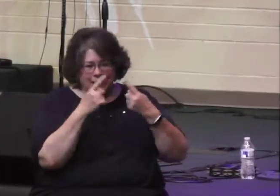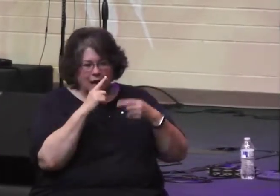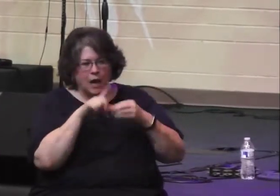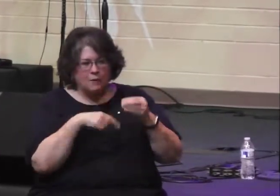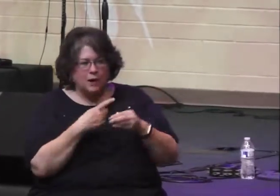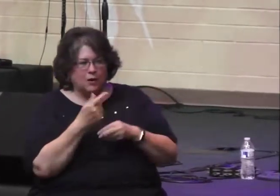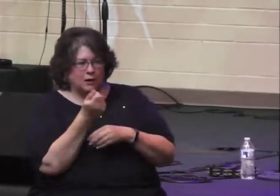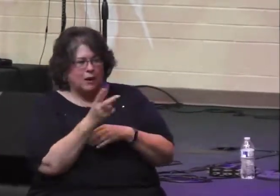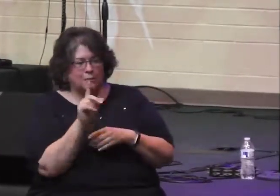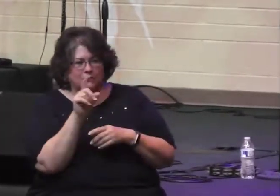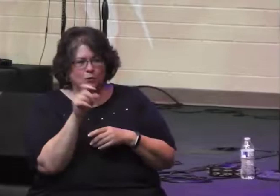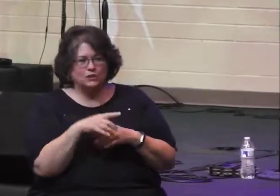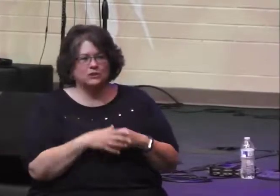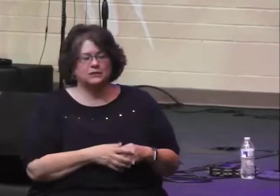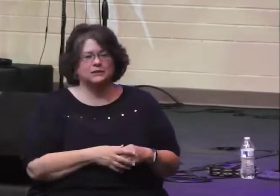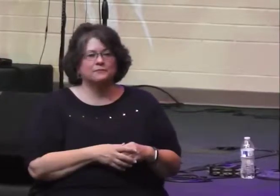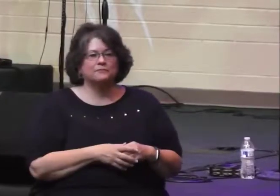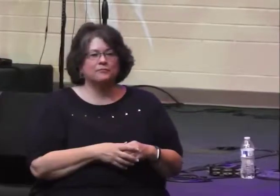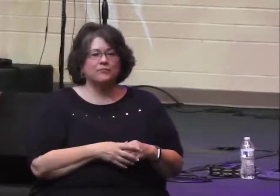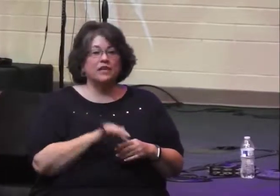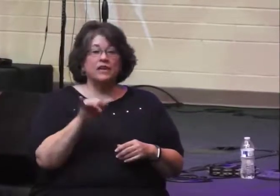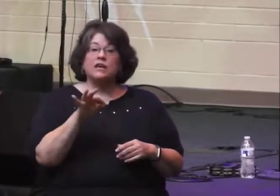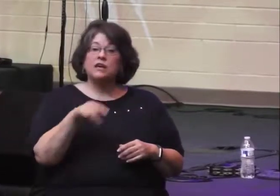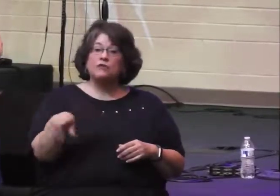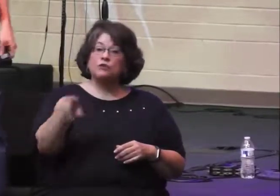reflecting on a couple of questions.